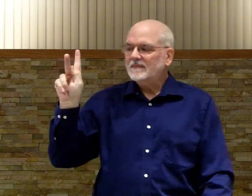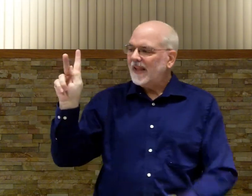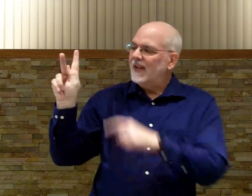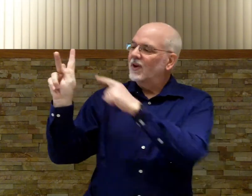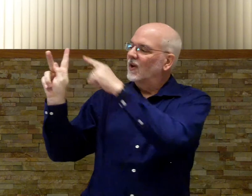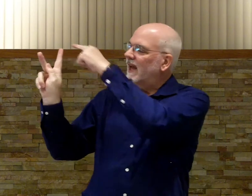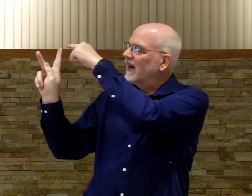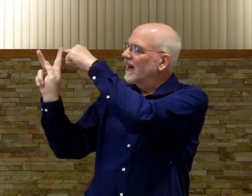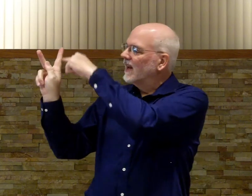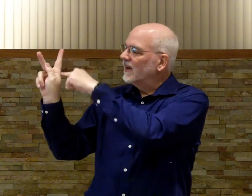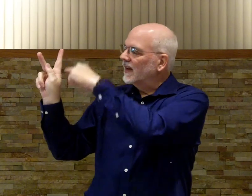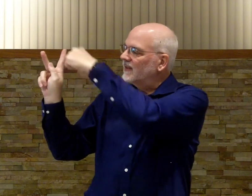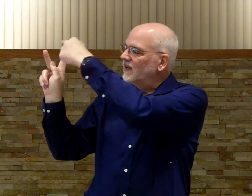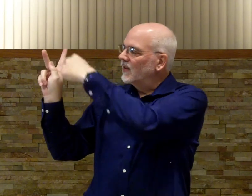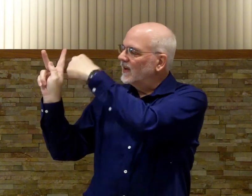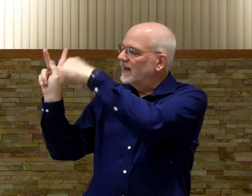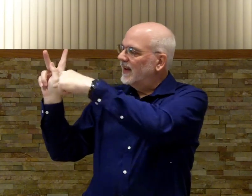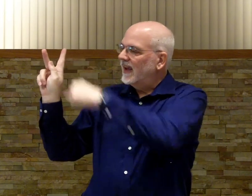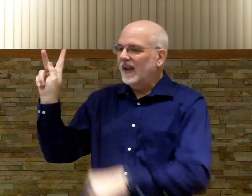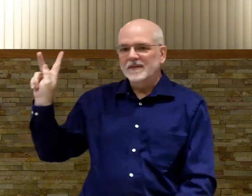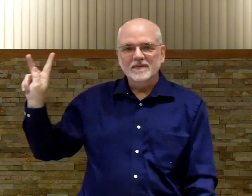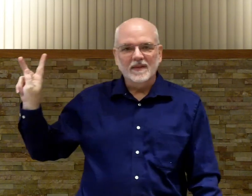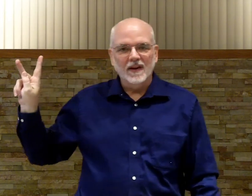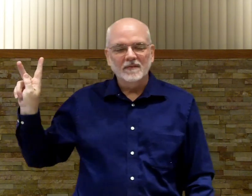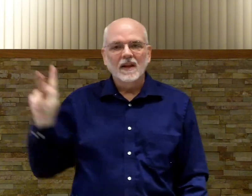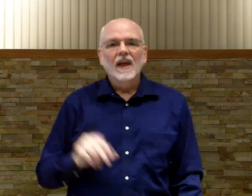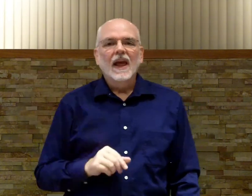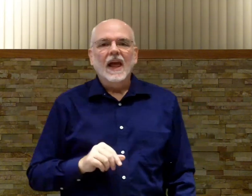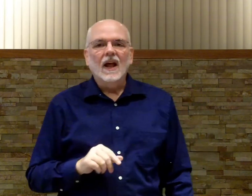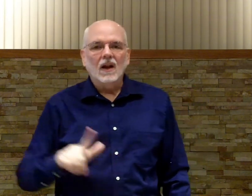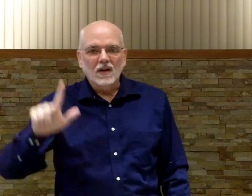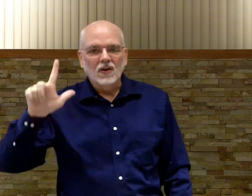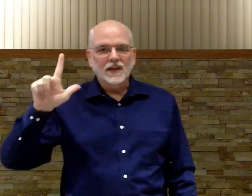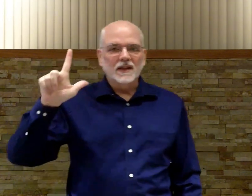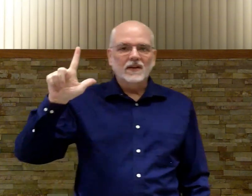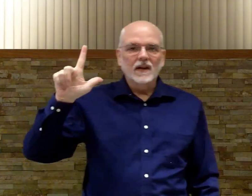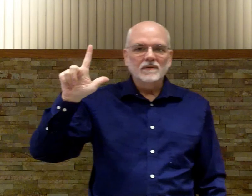And if you look at it, you've got your K there. L. Looks like the letter L.